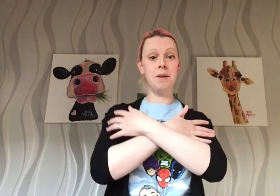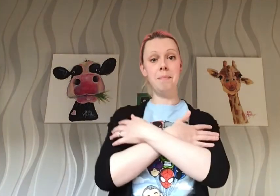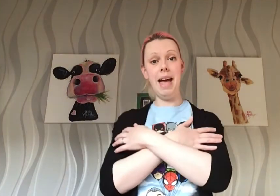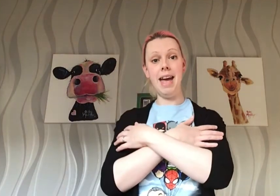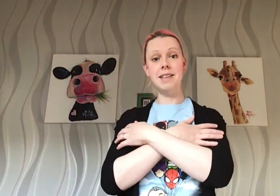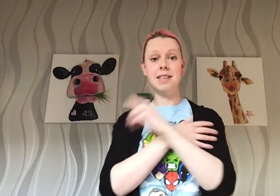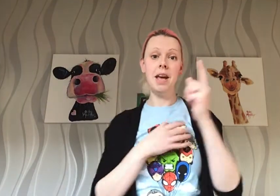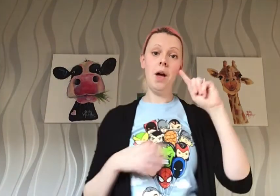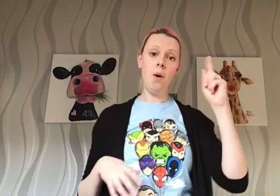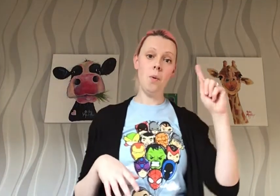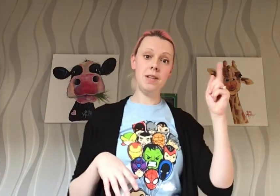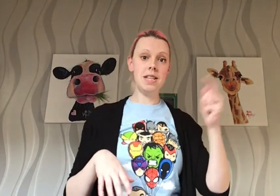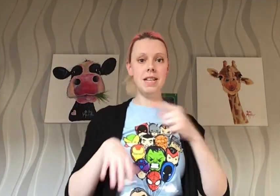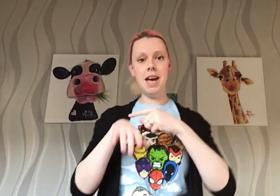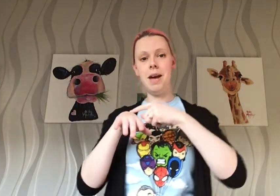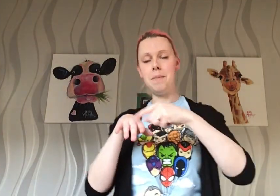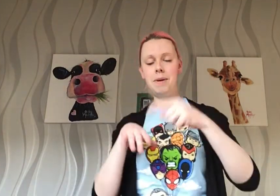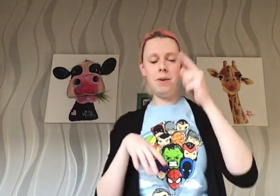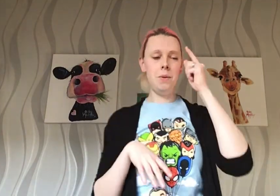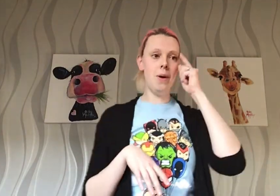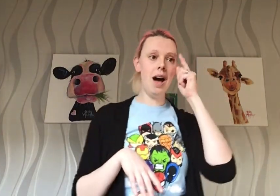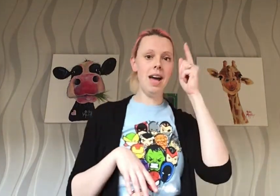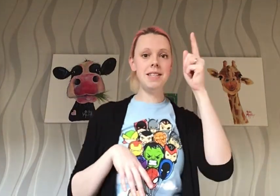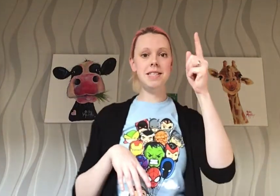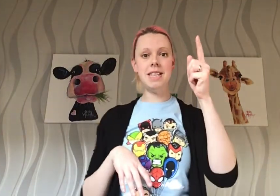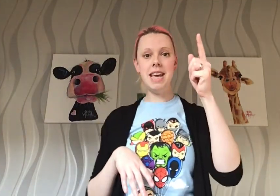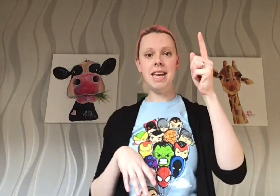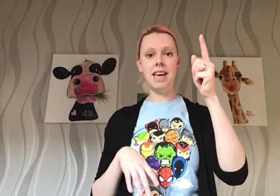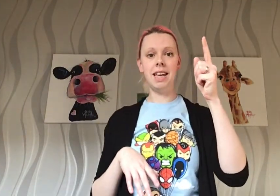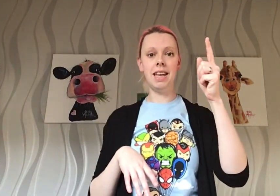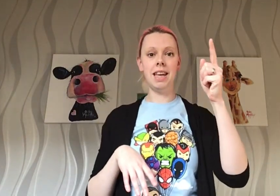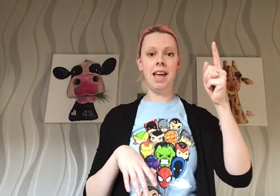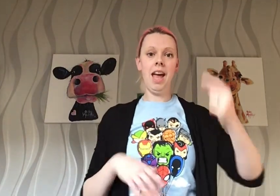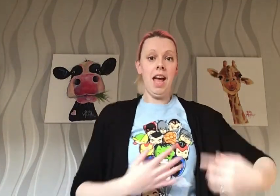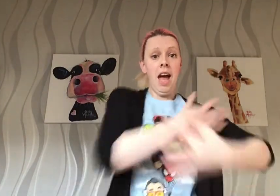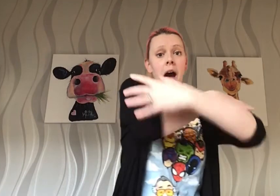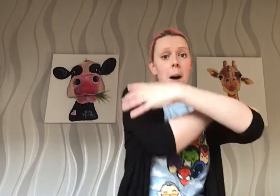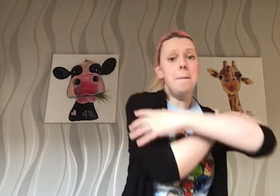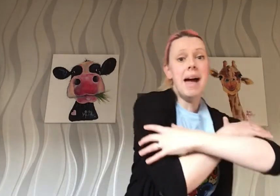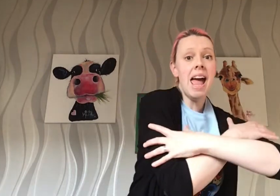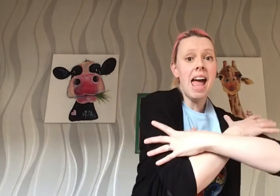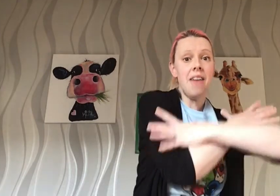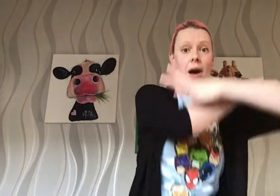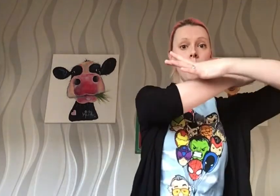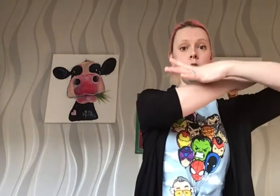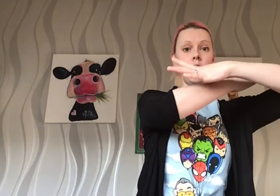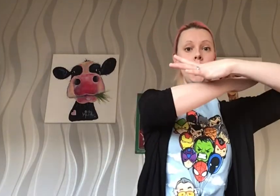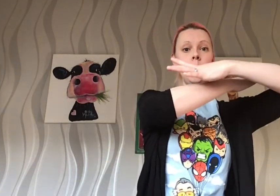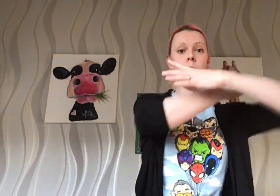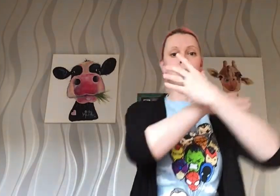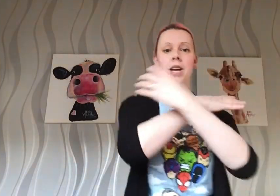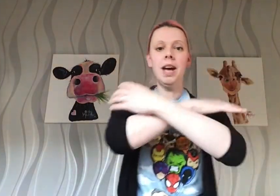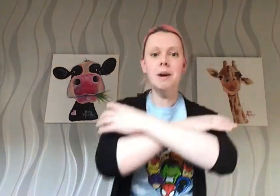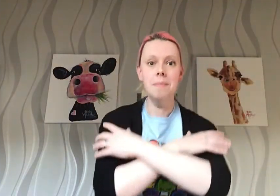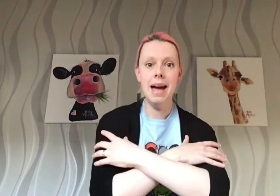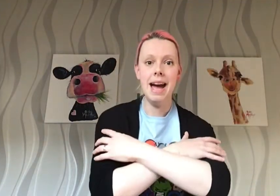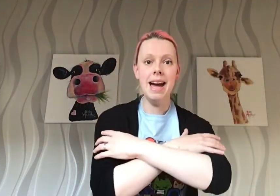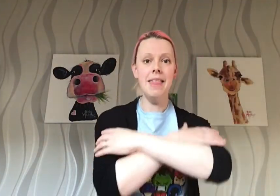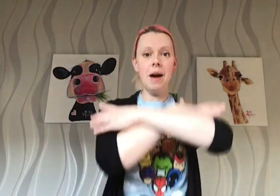the bears, what did her blue eyes see? A bear that was huge, a bear that